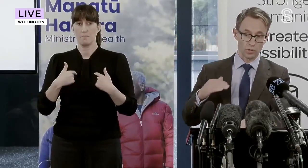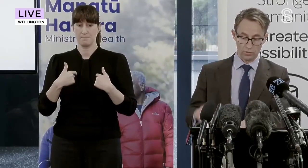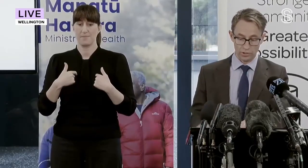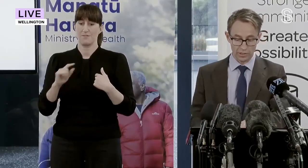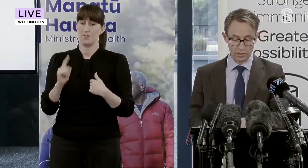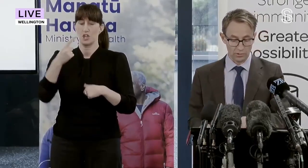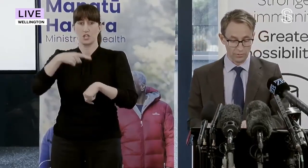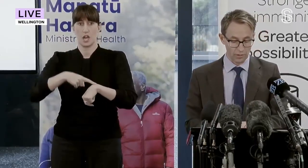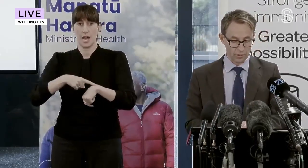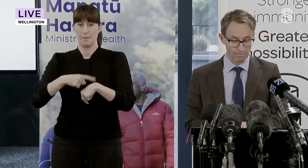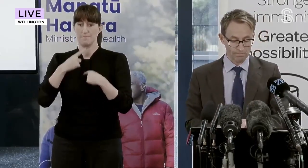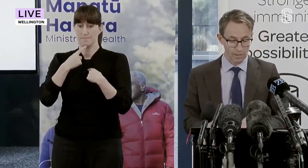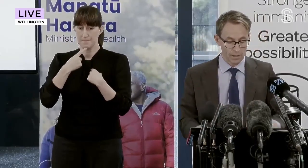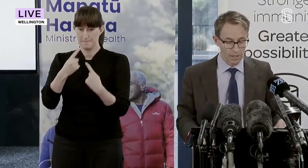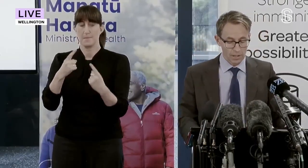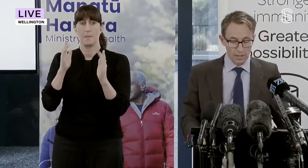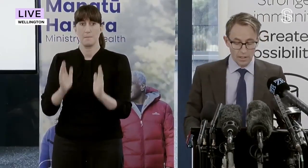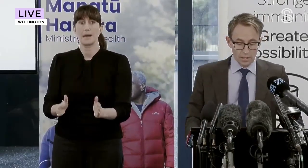this role, the Director General of Health.